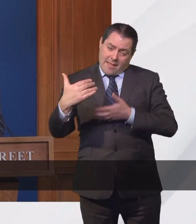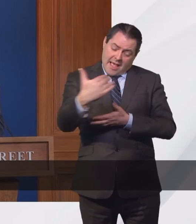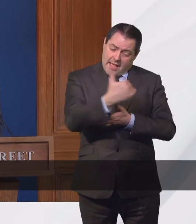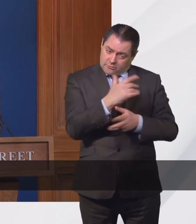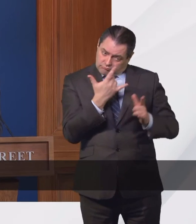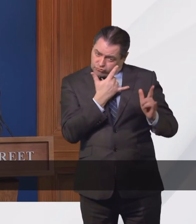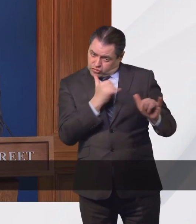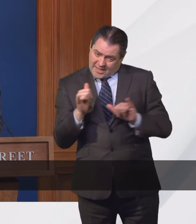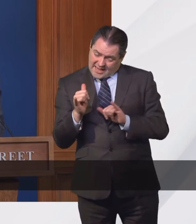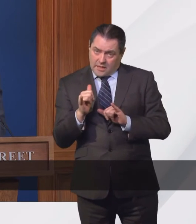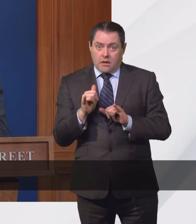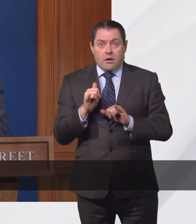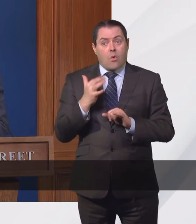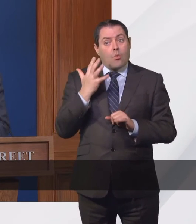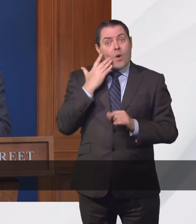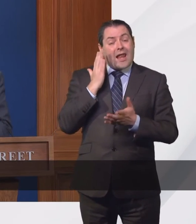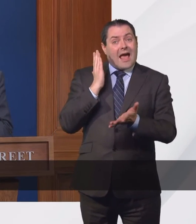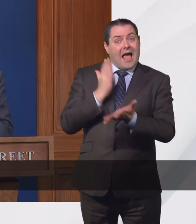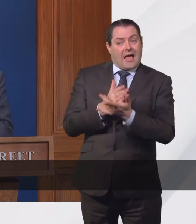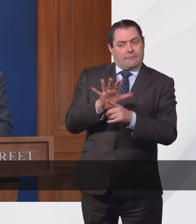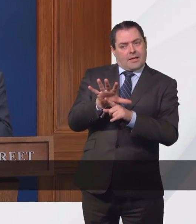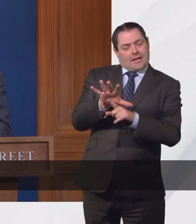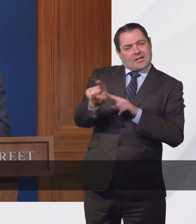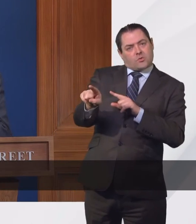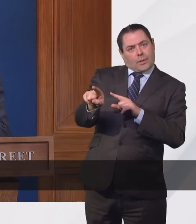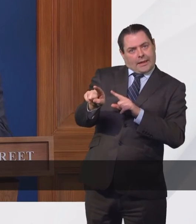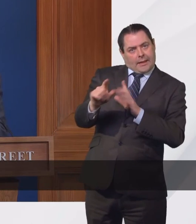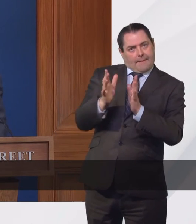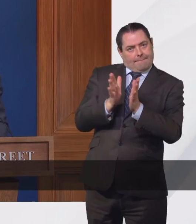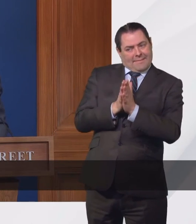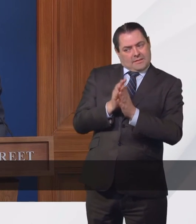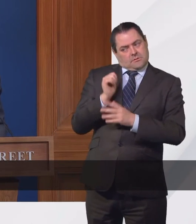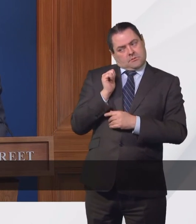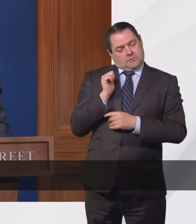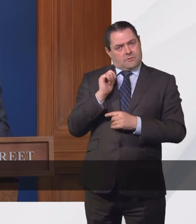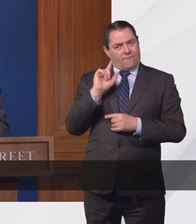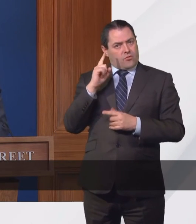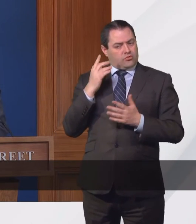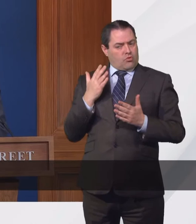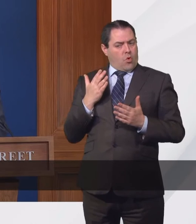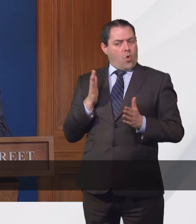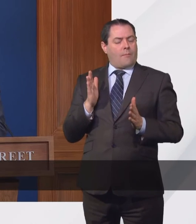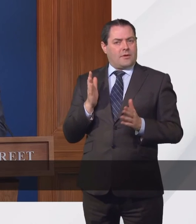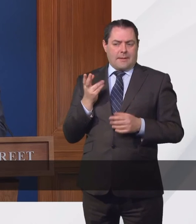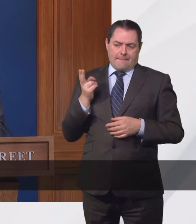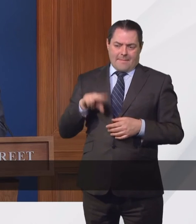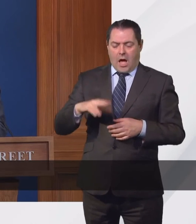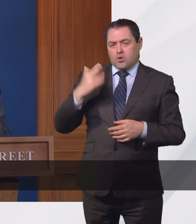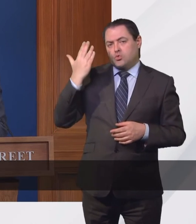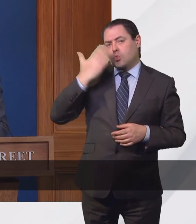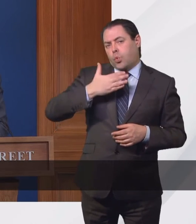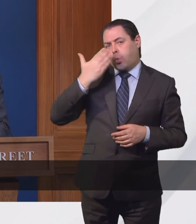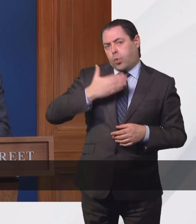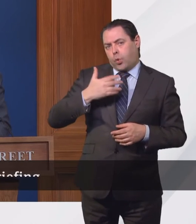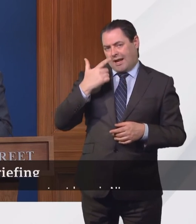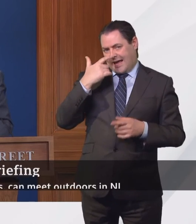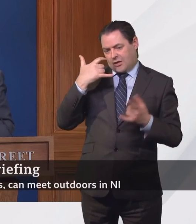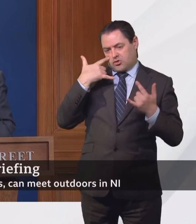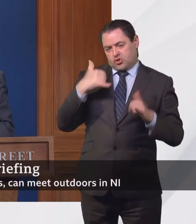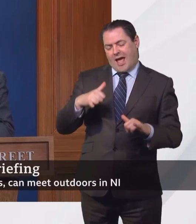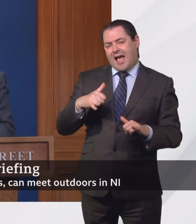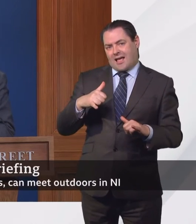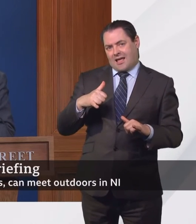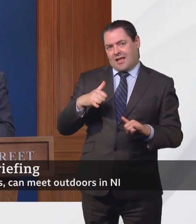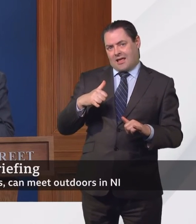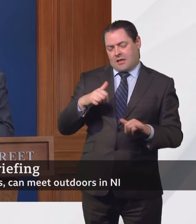So that's when the analysis of the effects of the initial opening of going back to school can be assessed. And at that